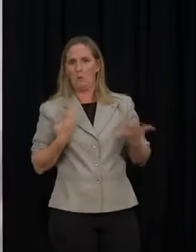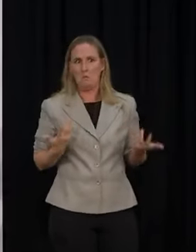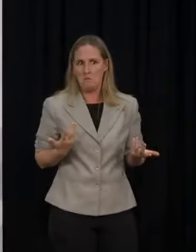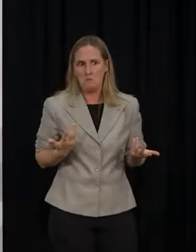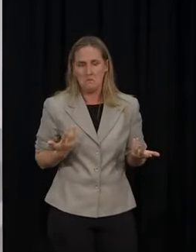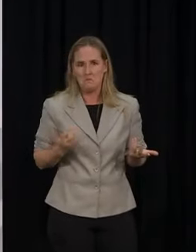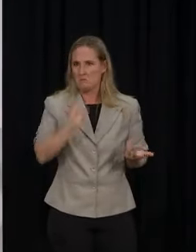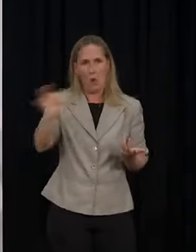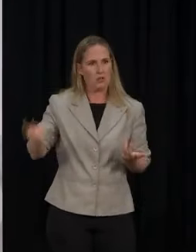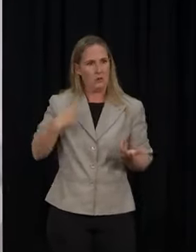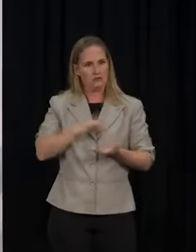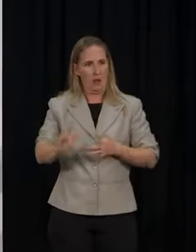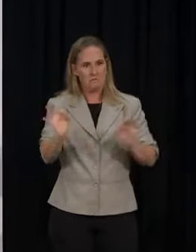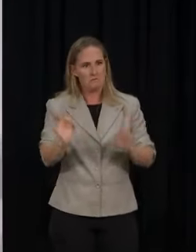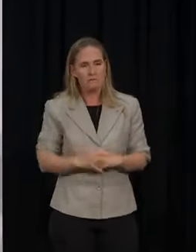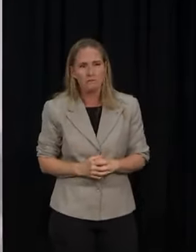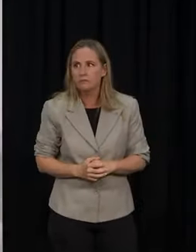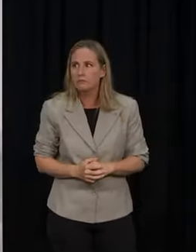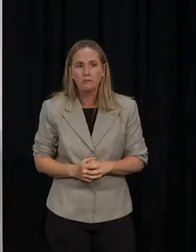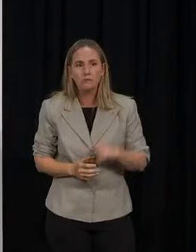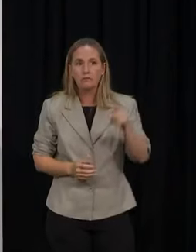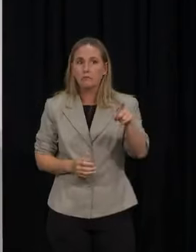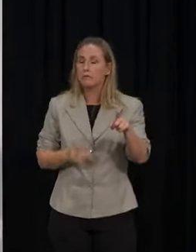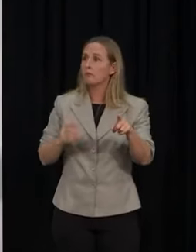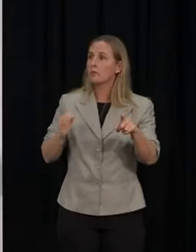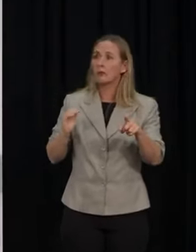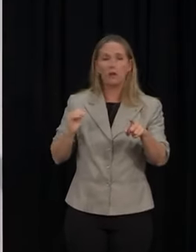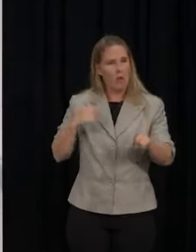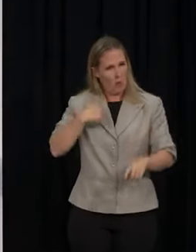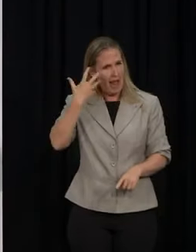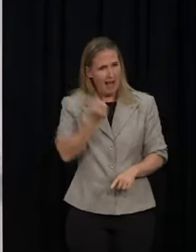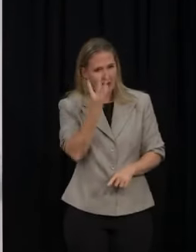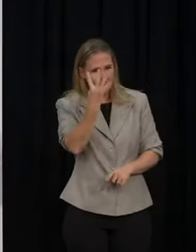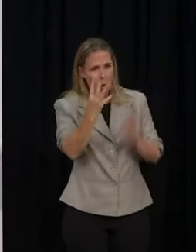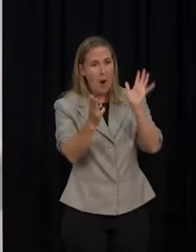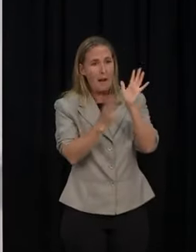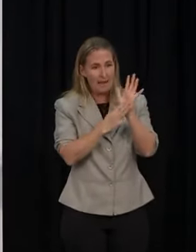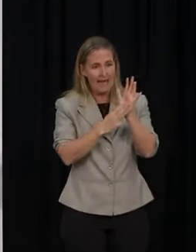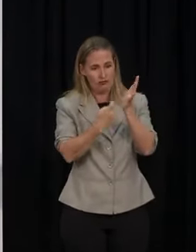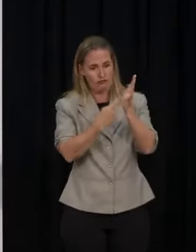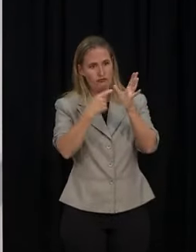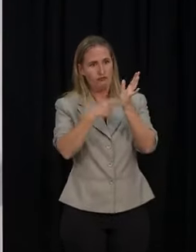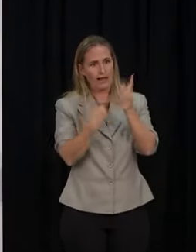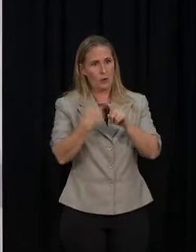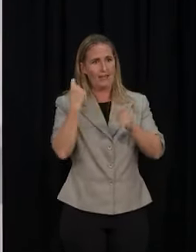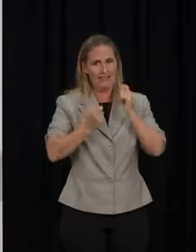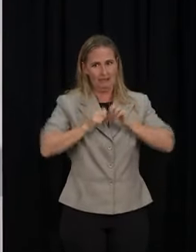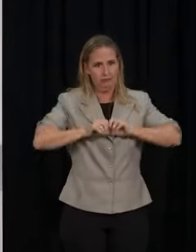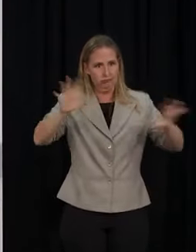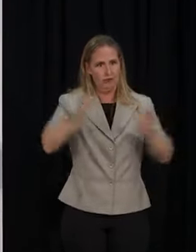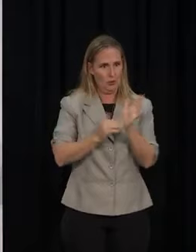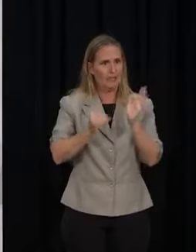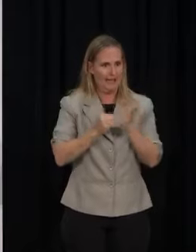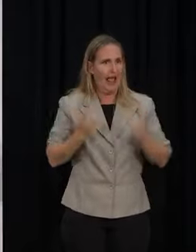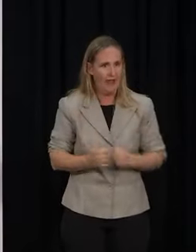version. And the Secondary Schools Association? We do have four million in distribution across New Zealand. So keeping in mind